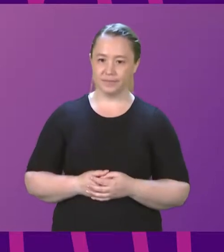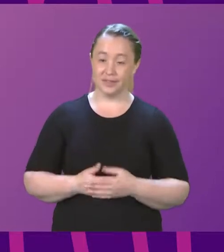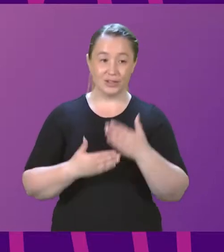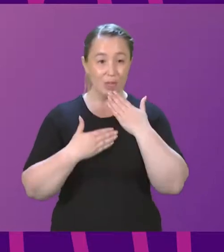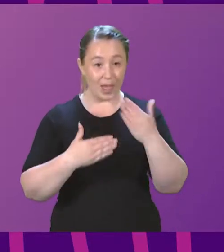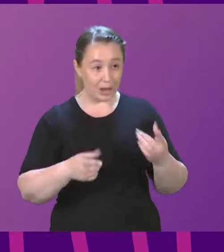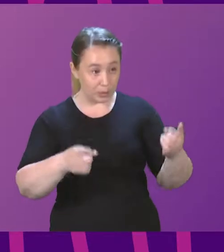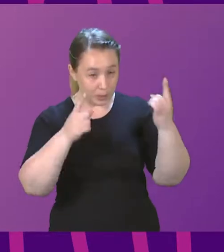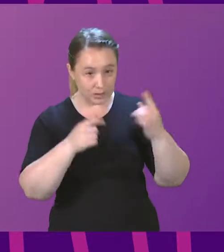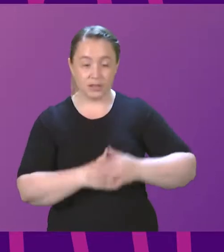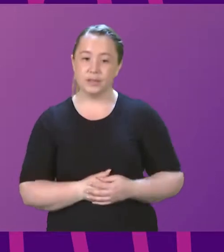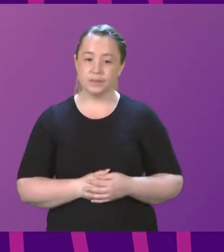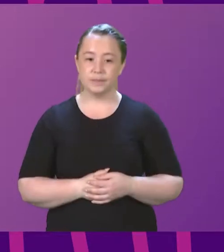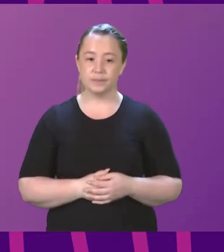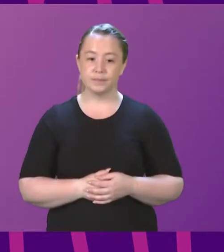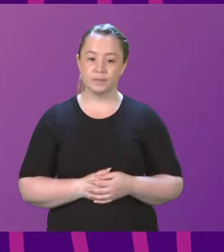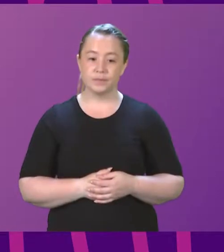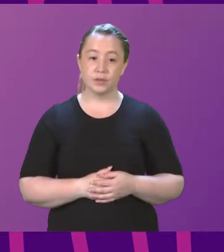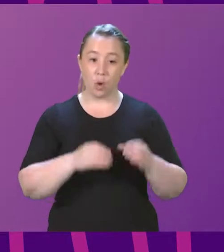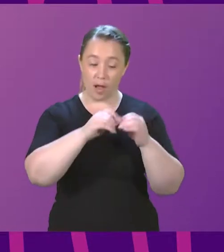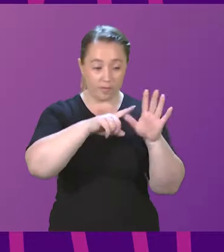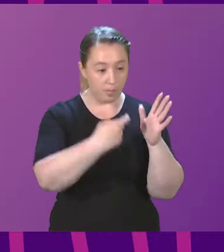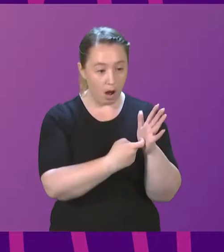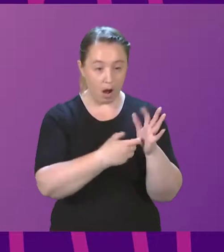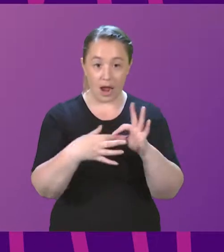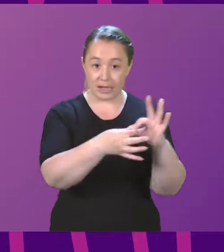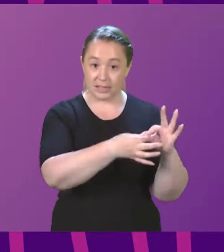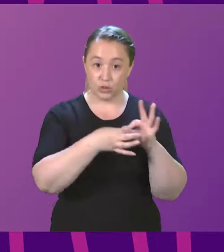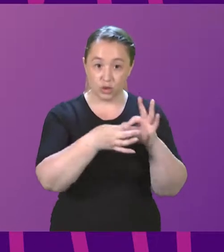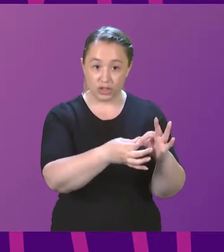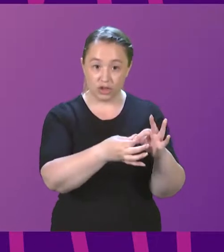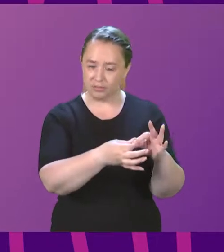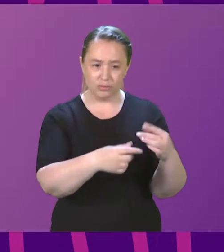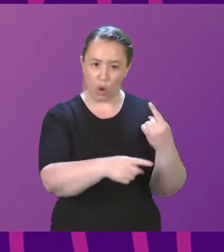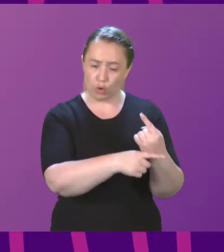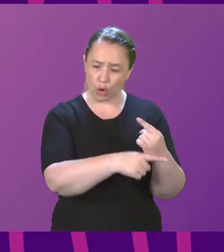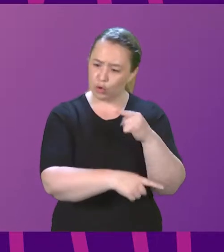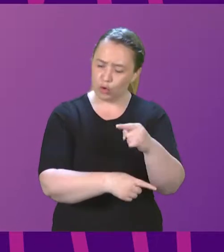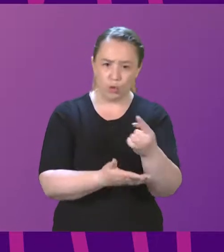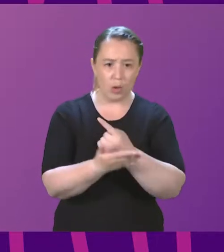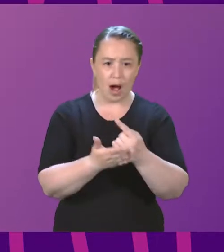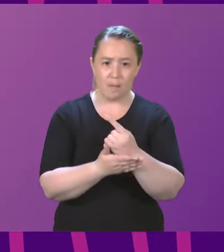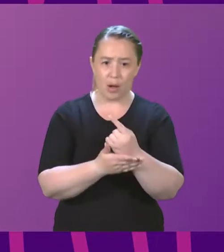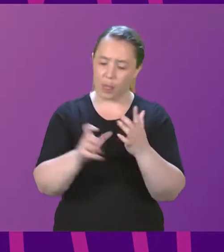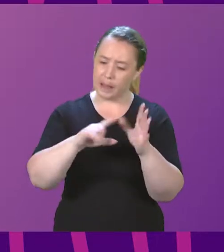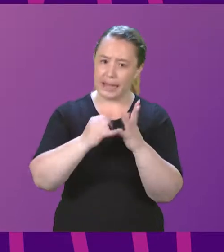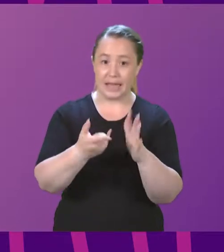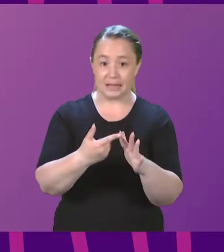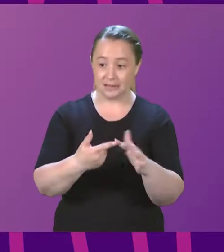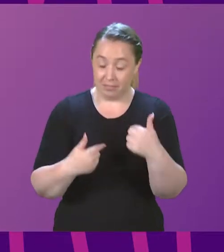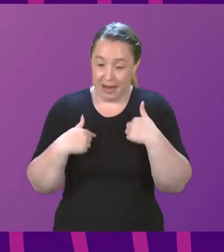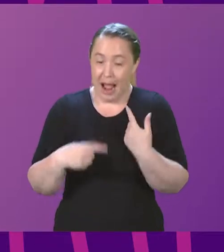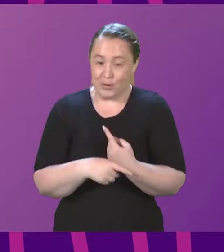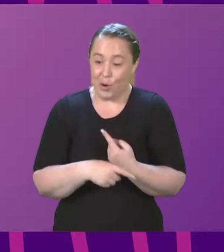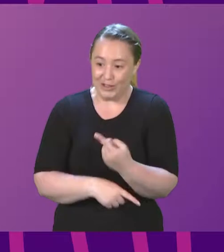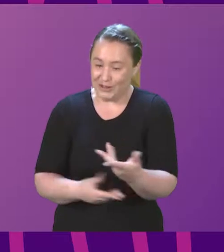Minister, for that answer. If the Bar Association have not addressed these cases with you, I am addressing them with you today. In the 10 years prior to